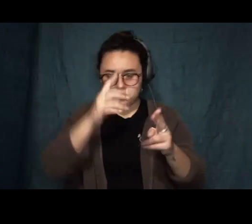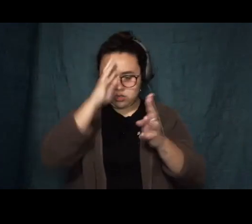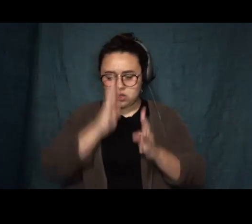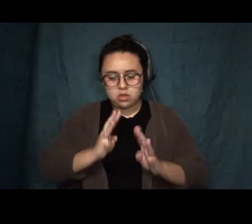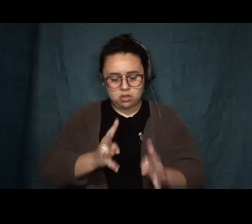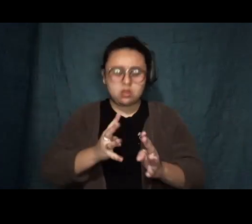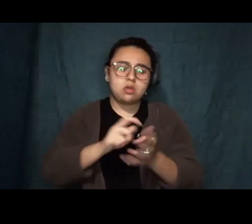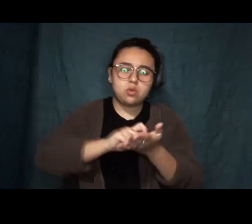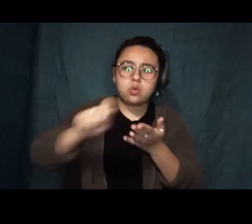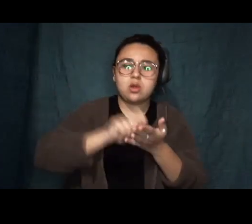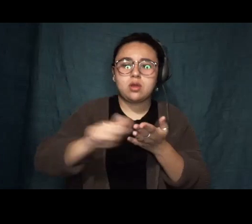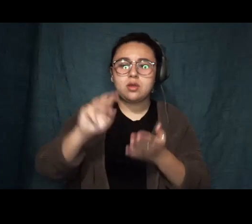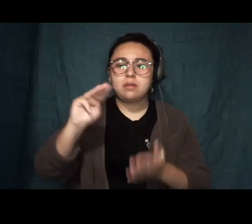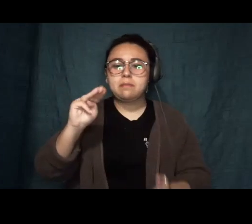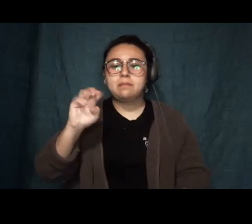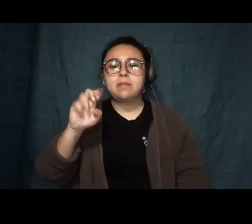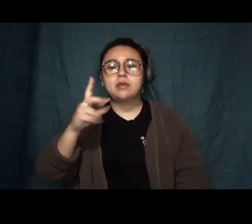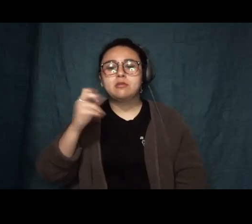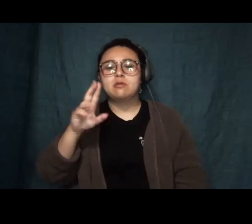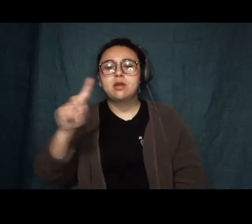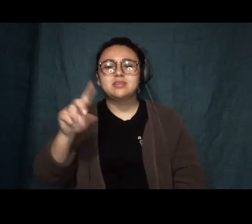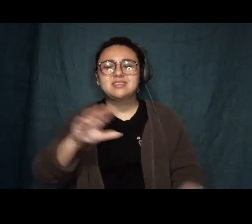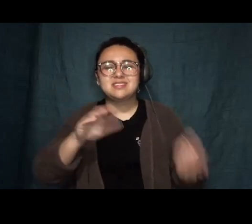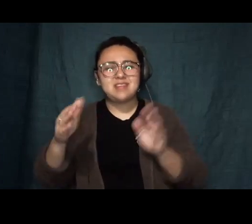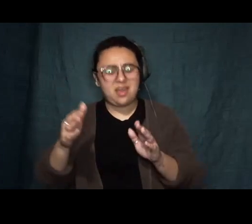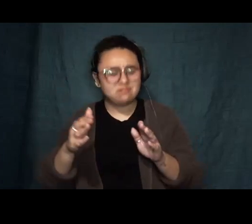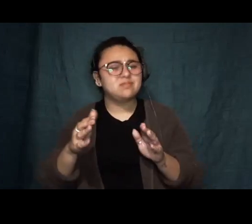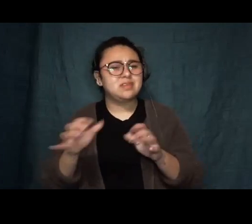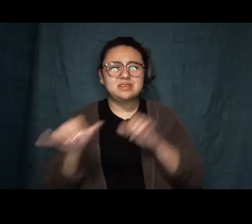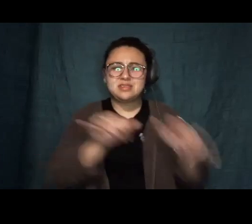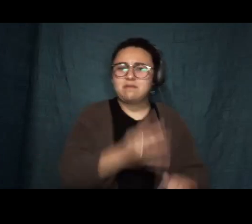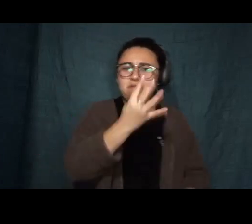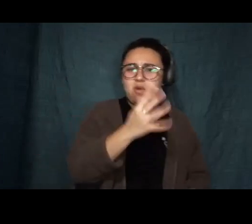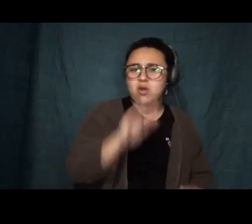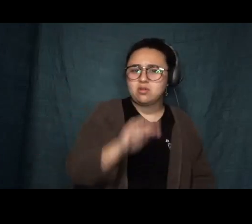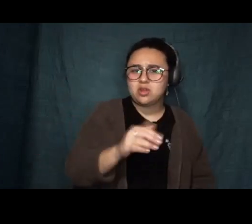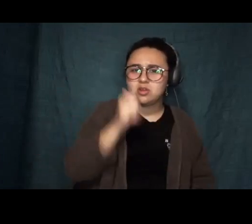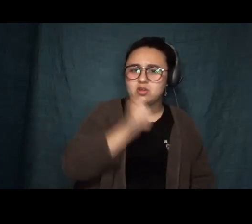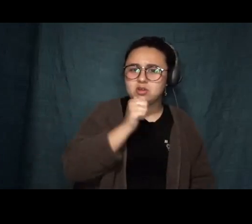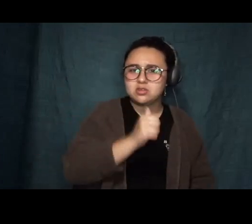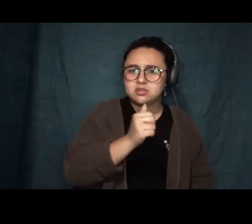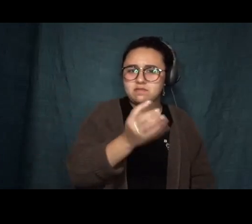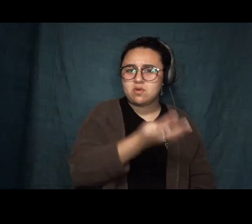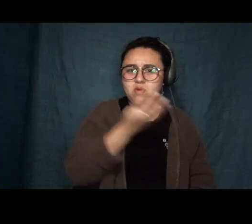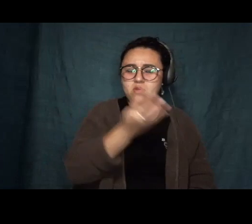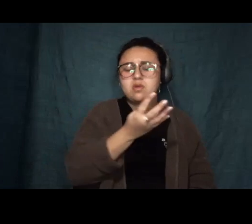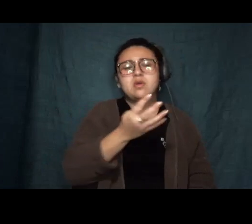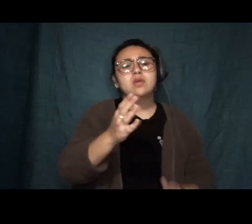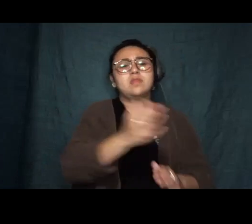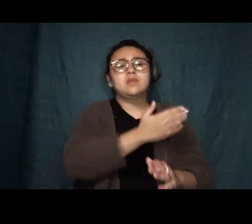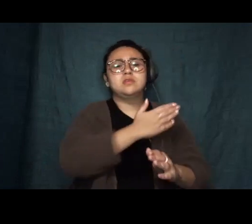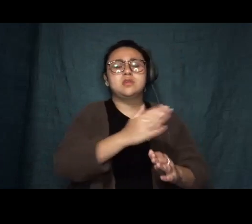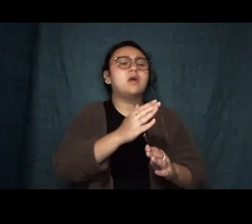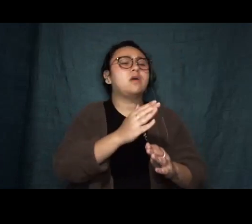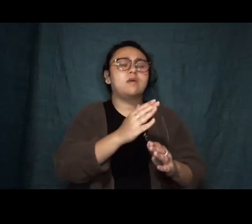Medgar was dead, and so were the four little girls. The song was first inscribed in wax at